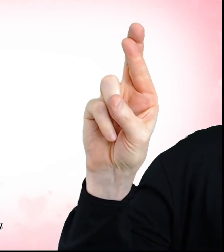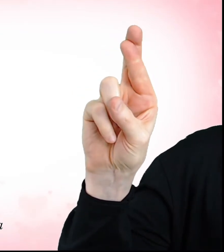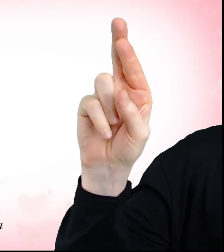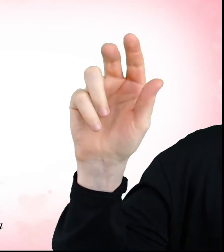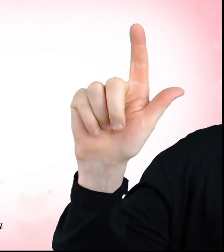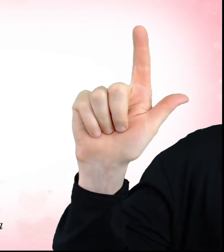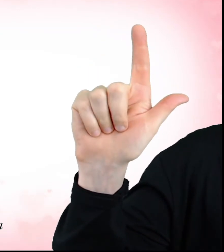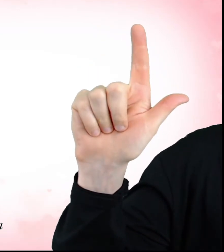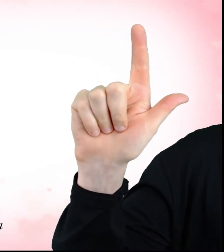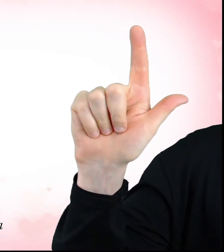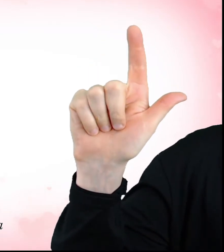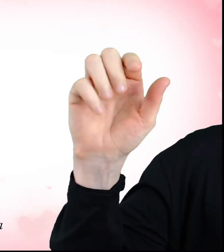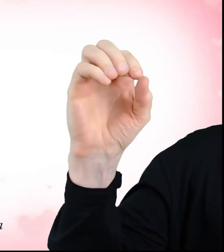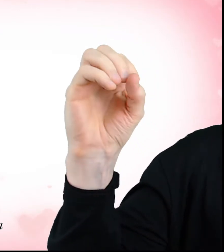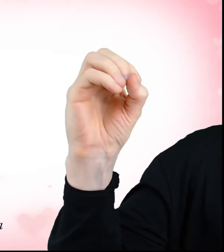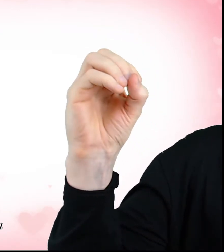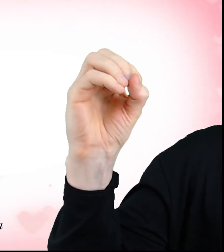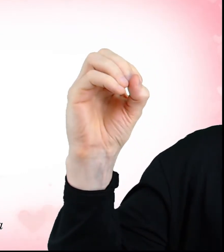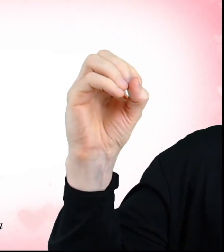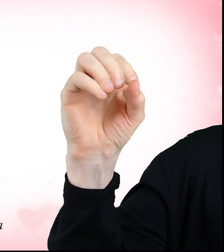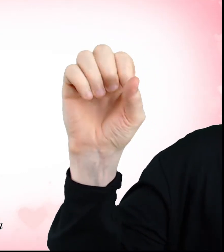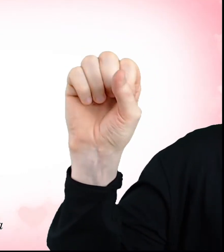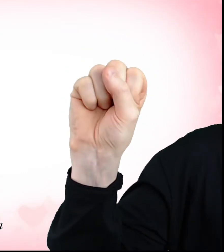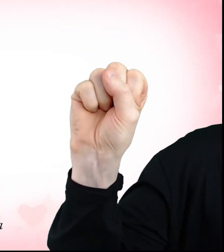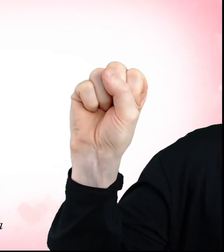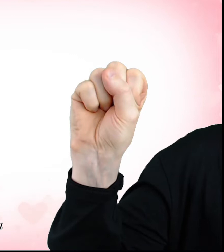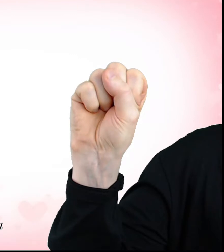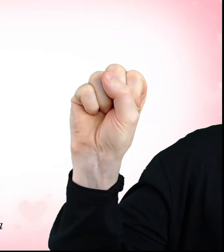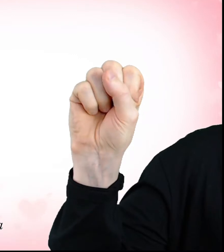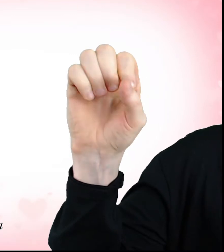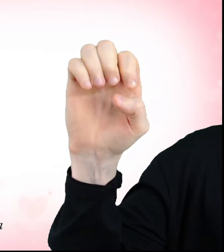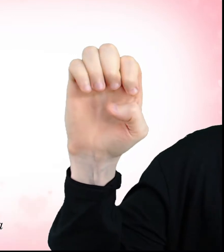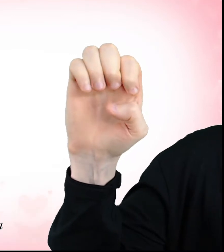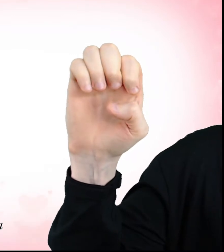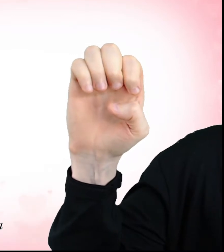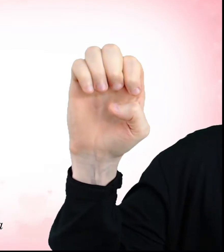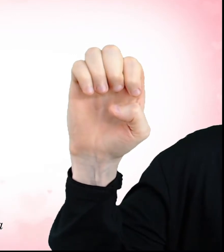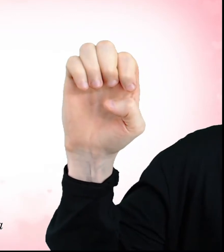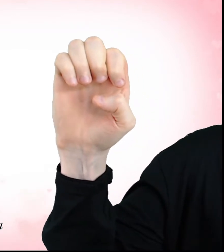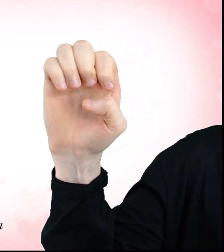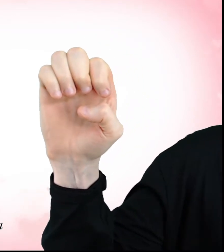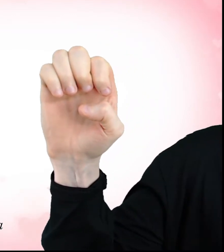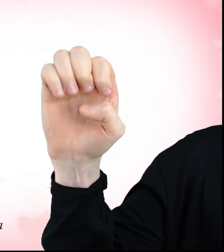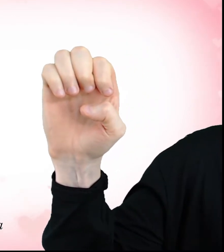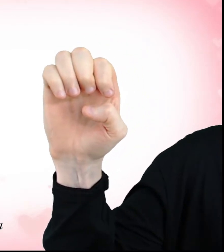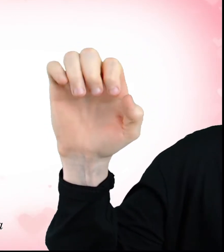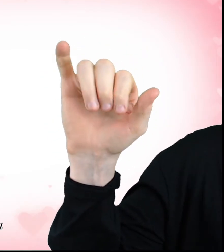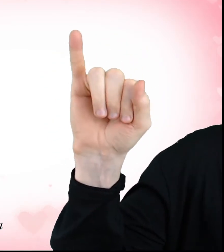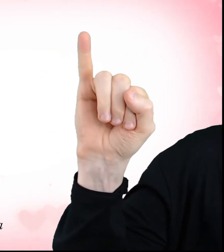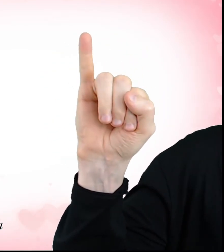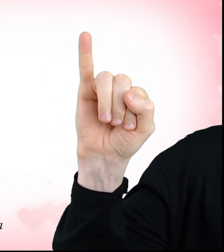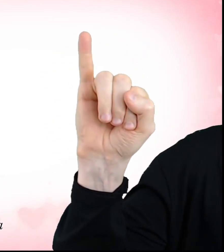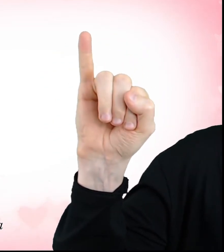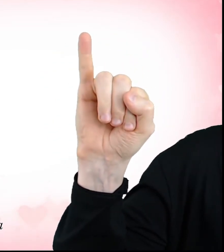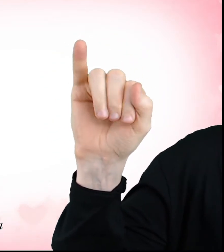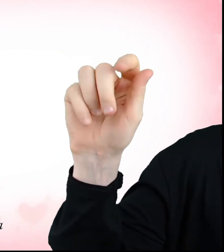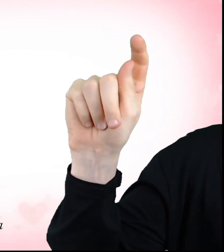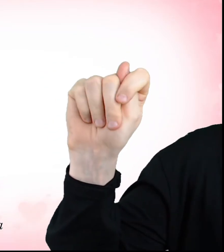together, but whatever, let's get lost on Mars You want me, I want you baby, my sugar boo, I'm levitating